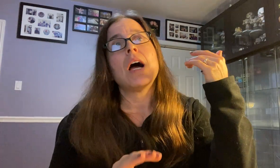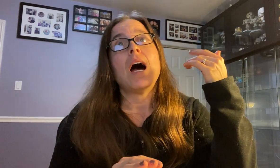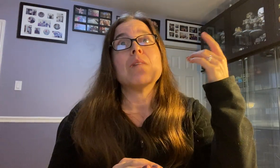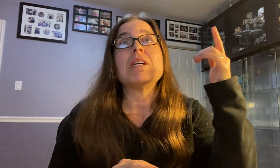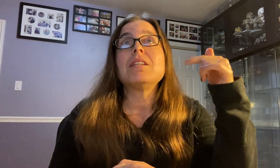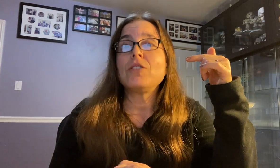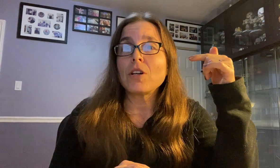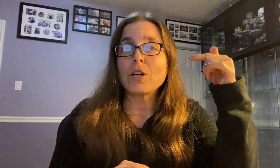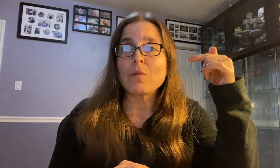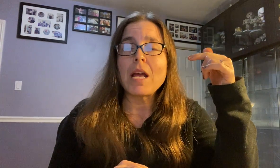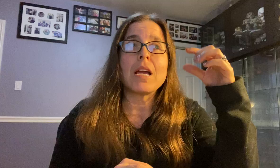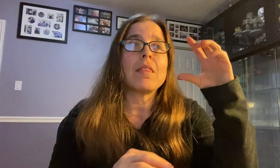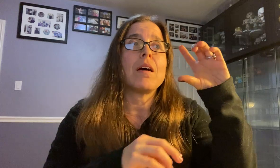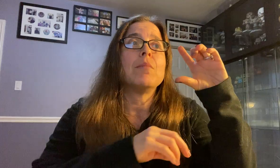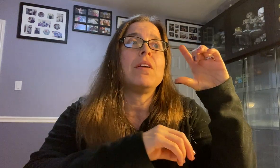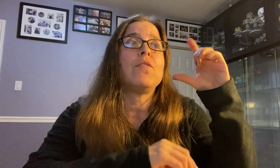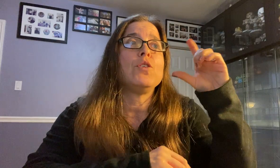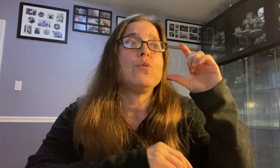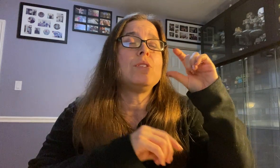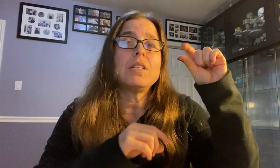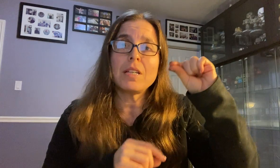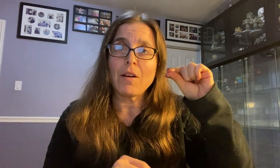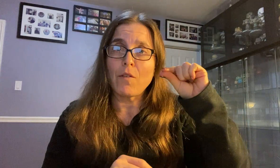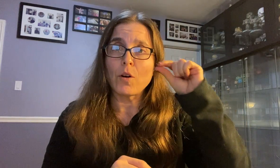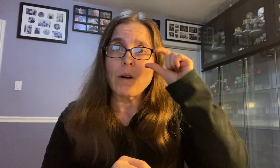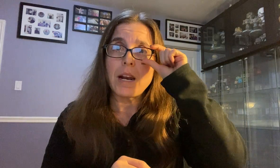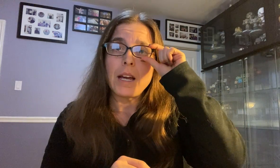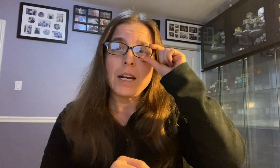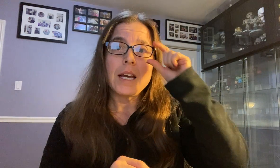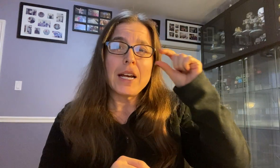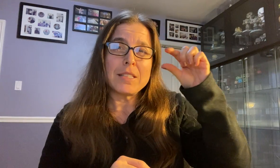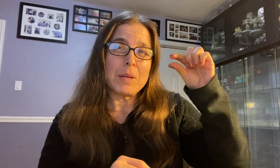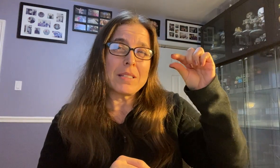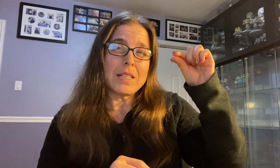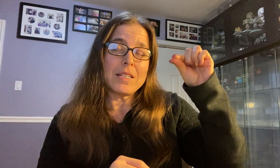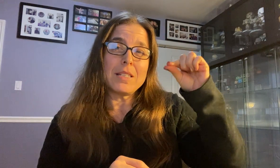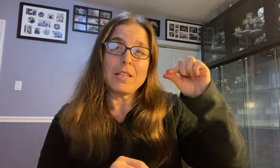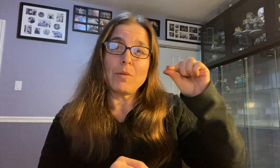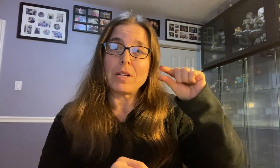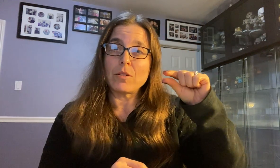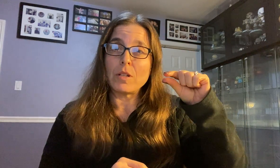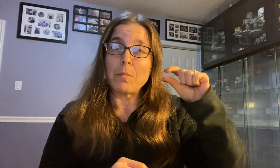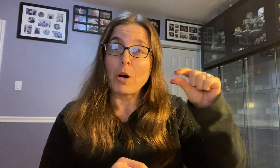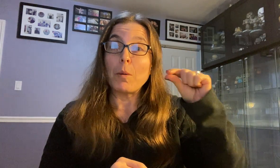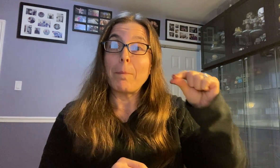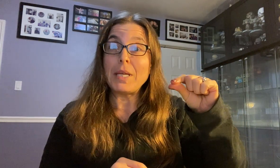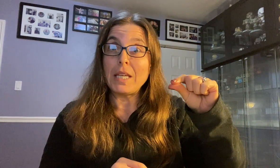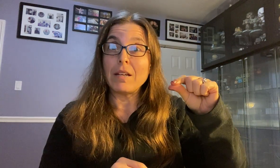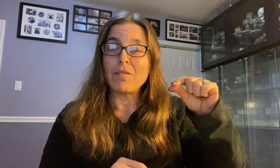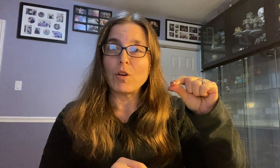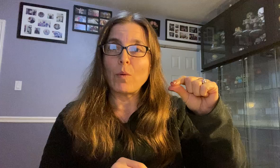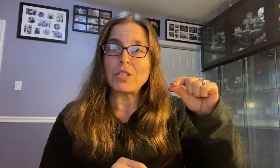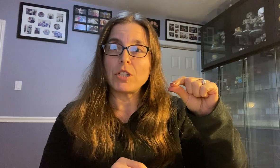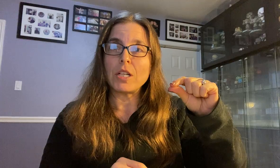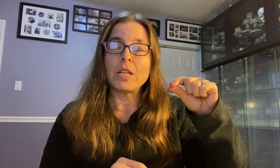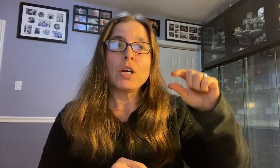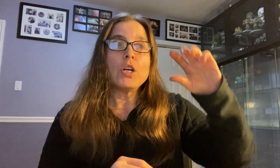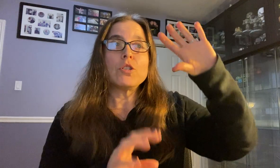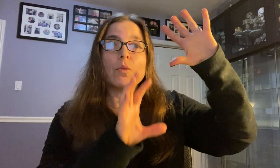I did start grading them. If you didn't get full credit, it's because I didn't see you answering part B of the question. So